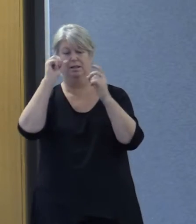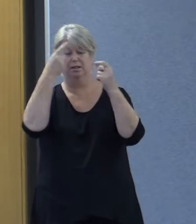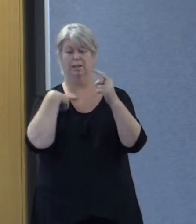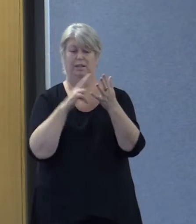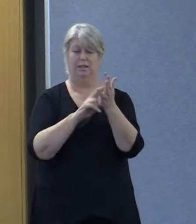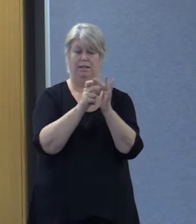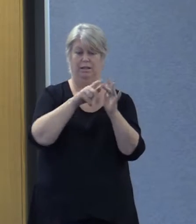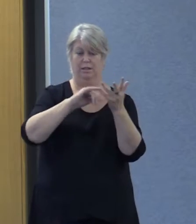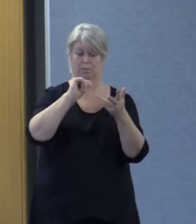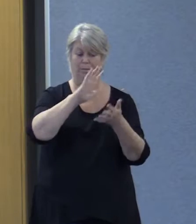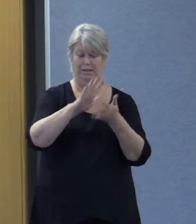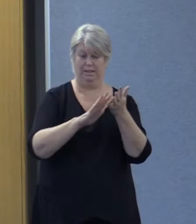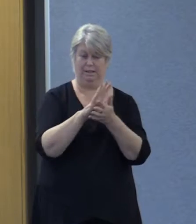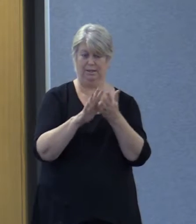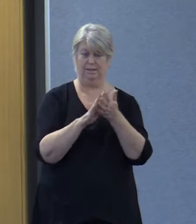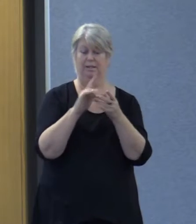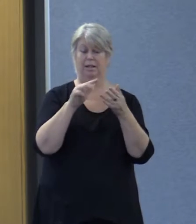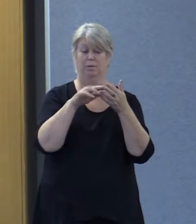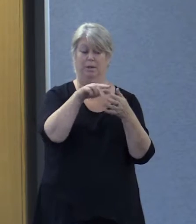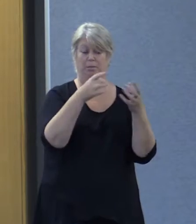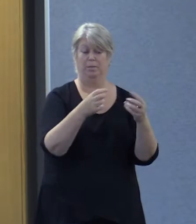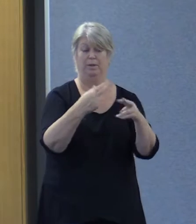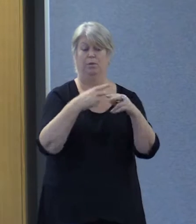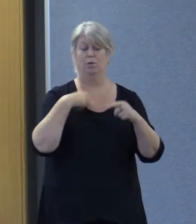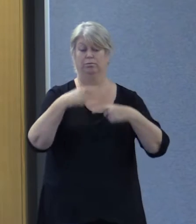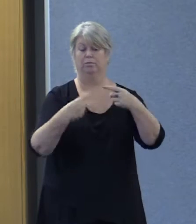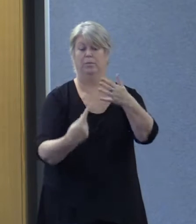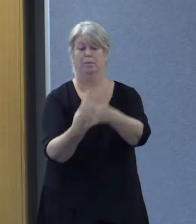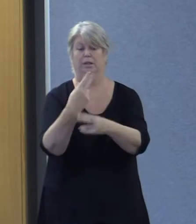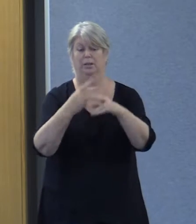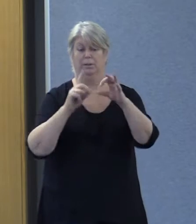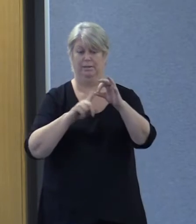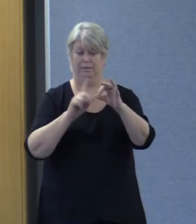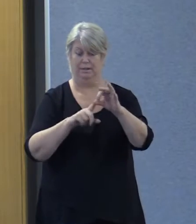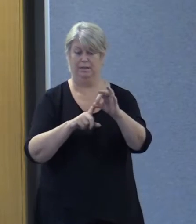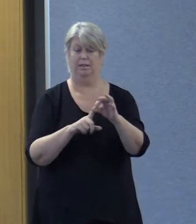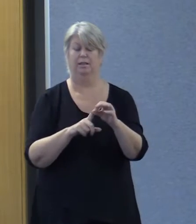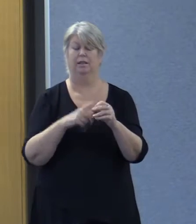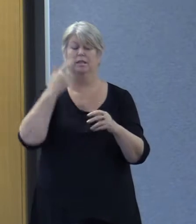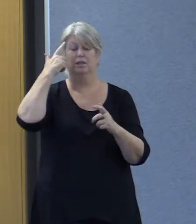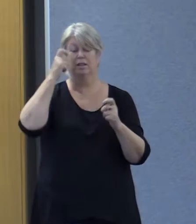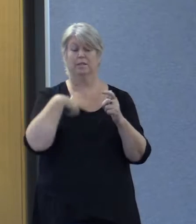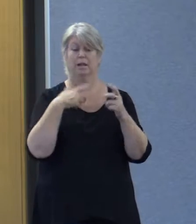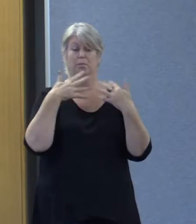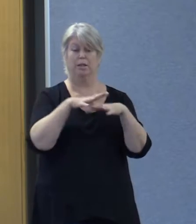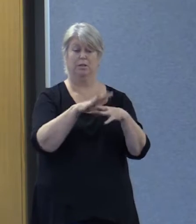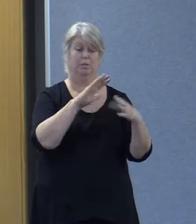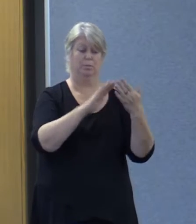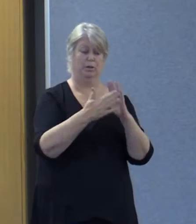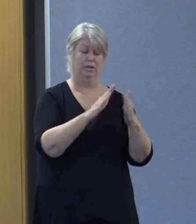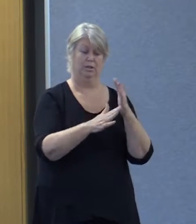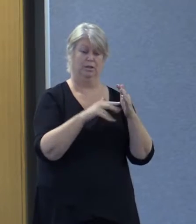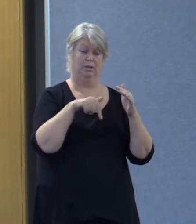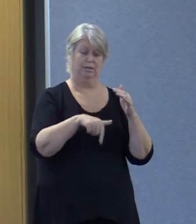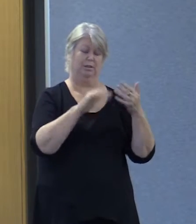NDIS is and to help them to prepare for the rollout of this new scheme, suggests that mainstream communication strategies